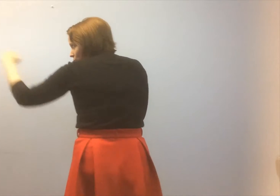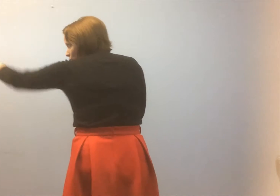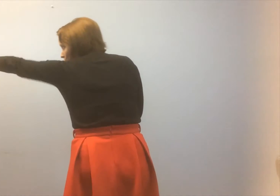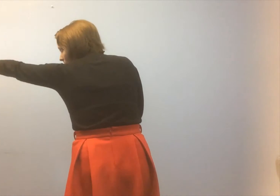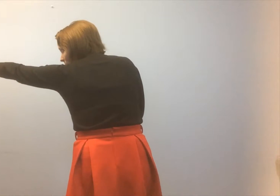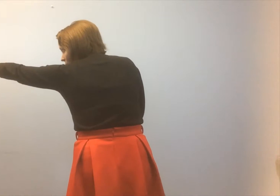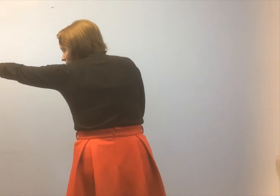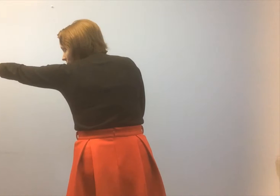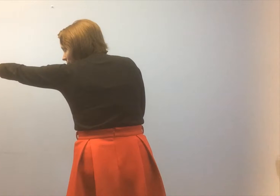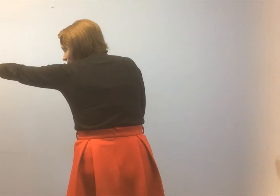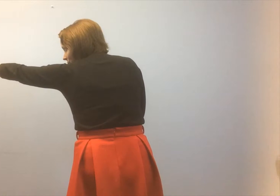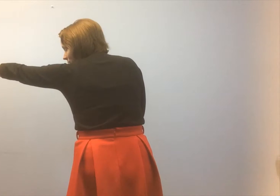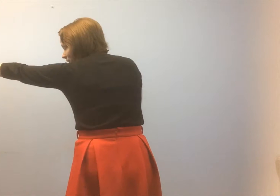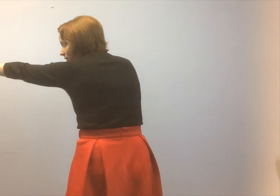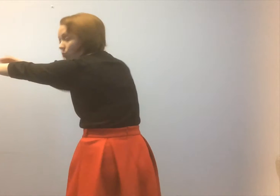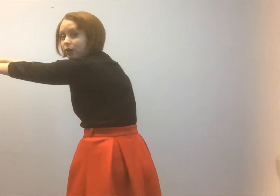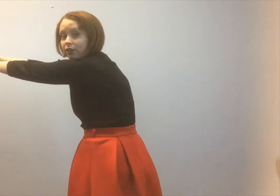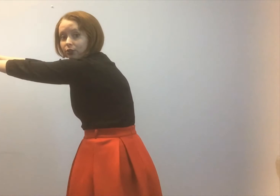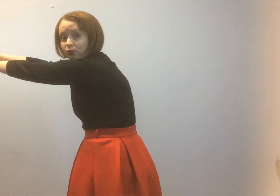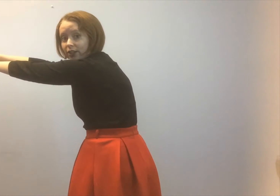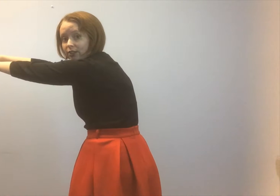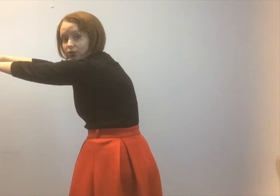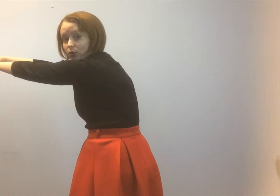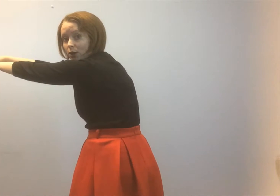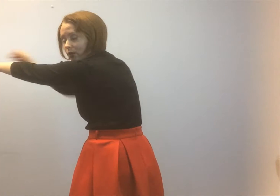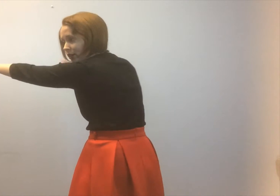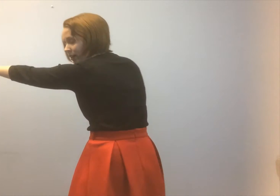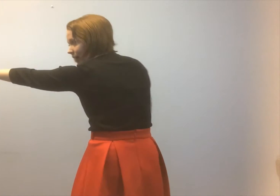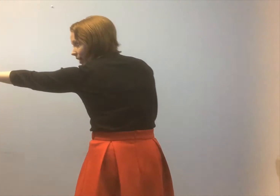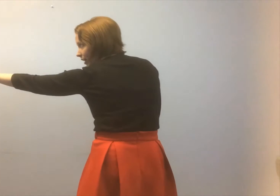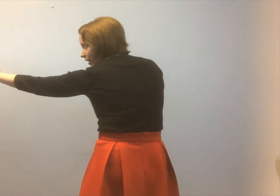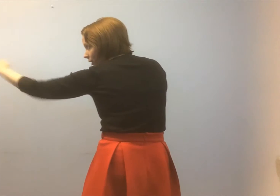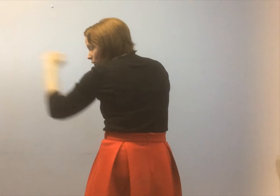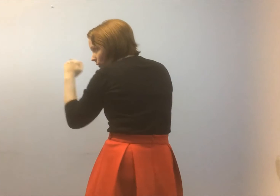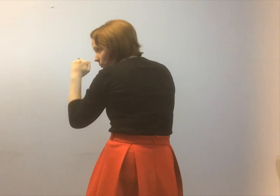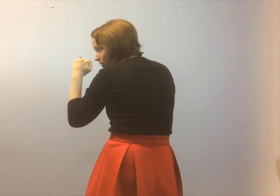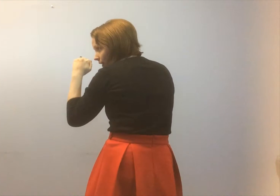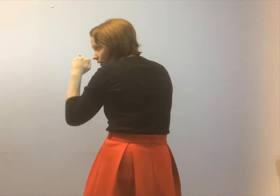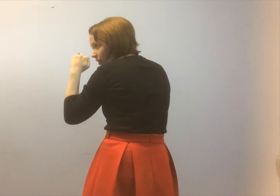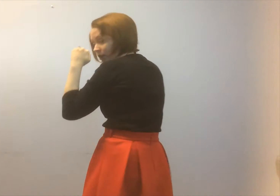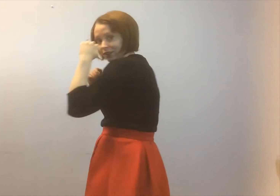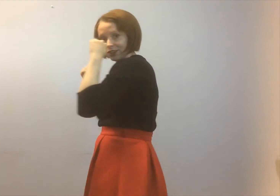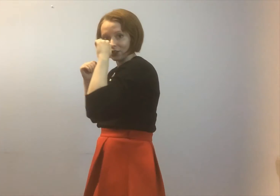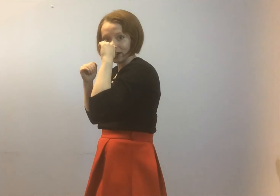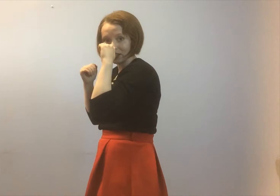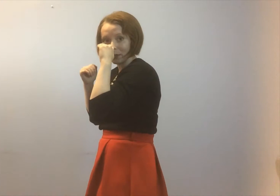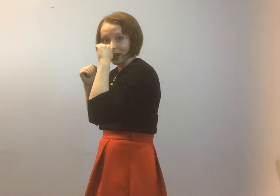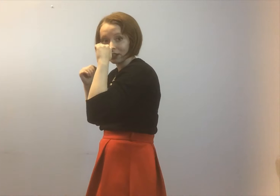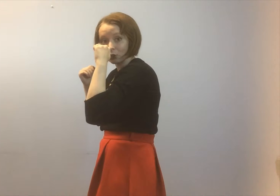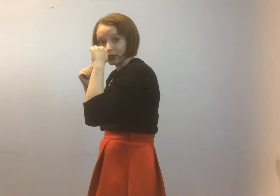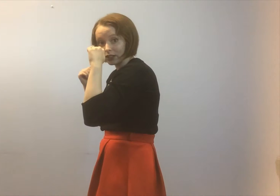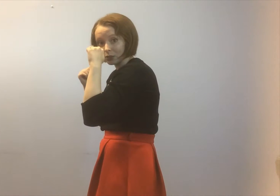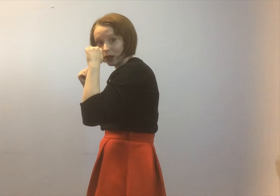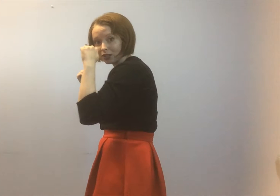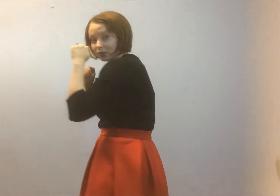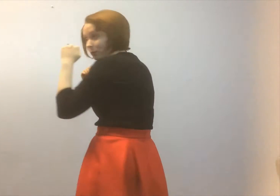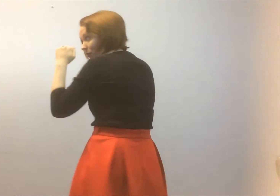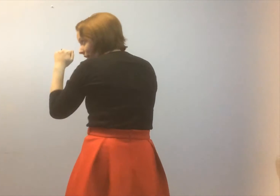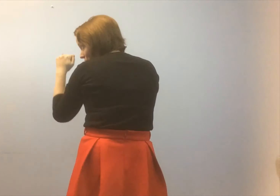swap them over to where they're facing your opponent and again always bring your hands back as quickly as possible to protect